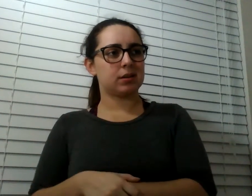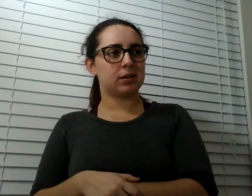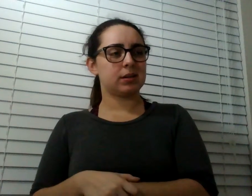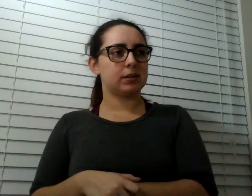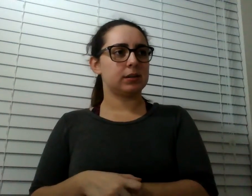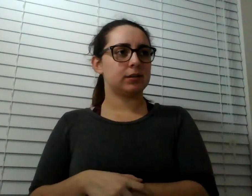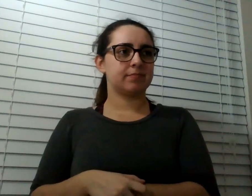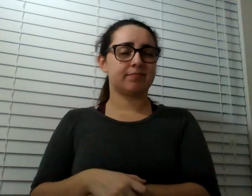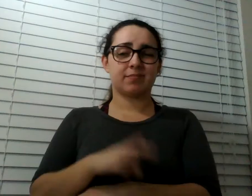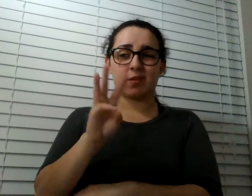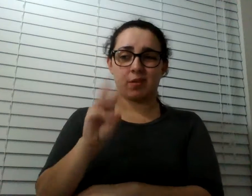be it.